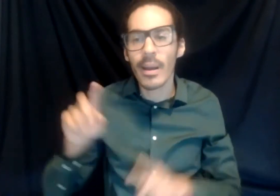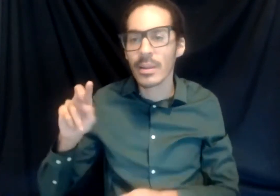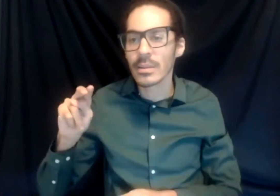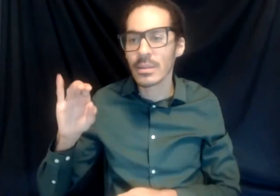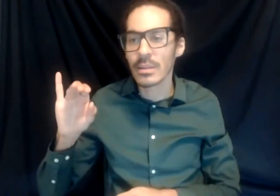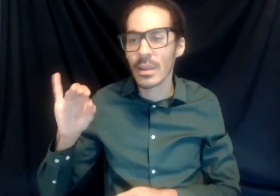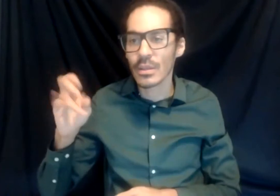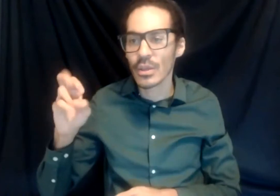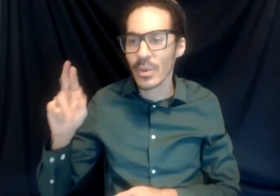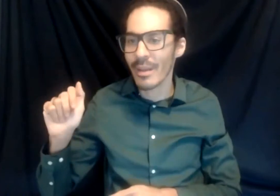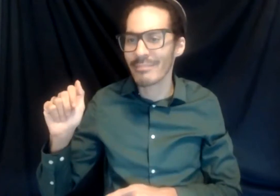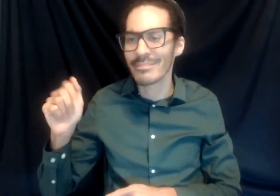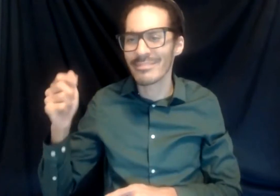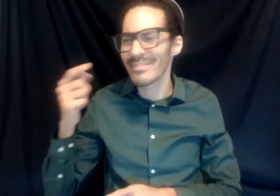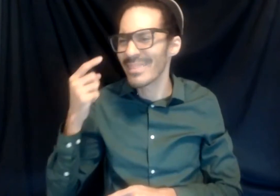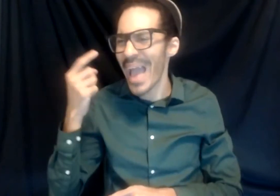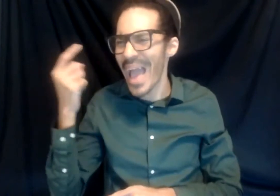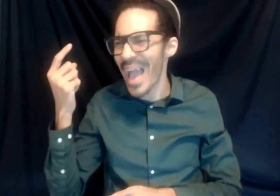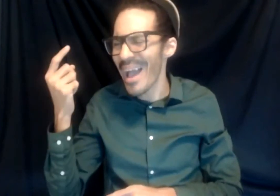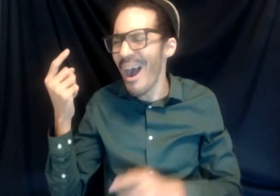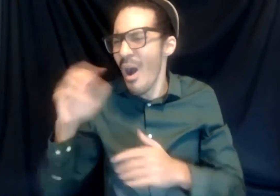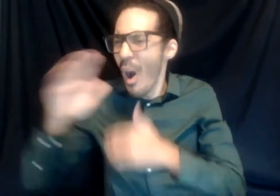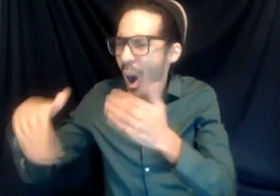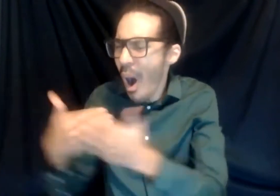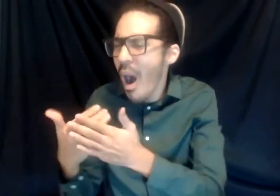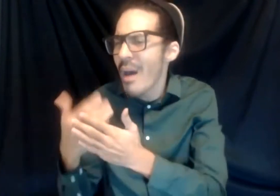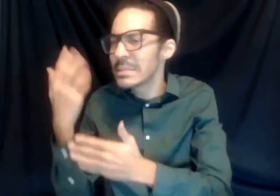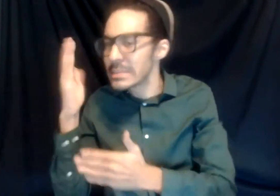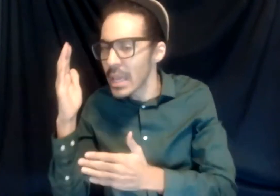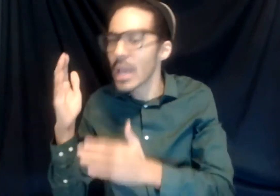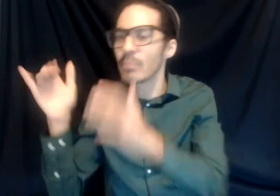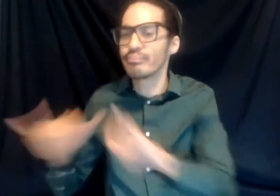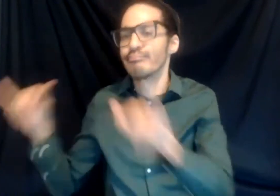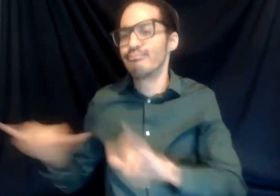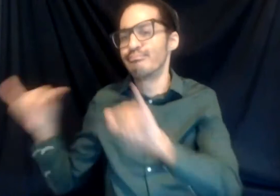similar and very homophobe.